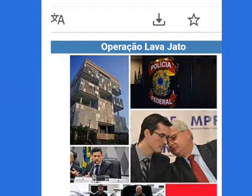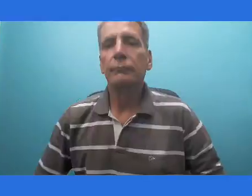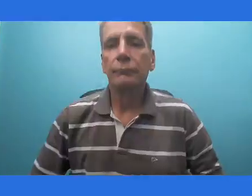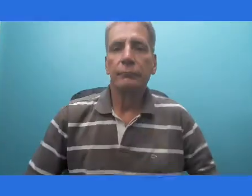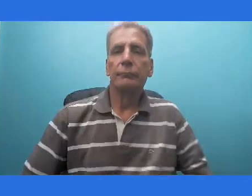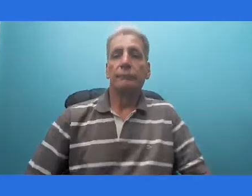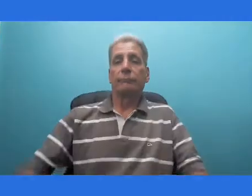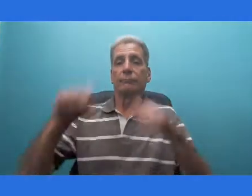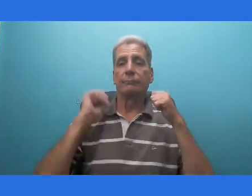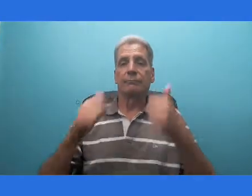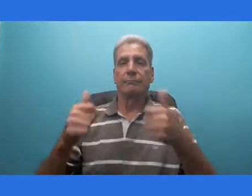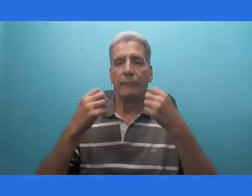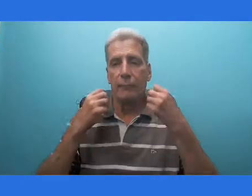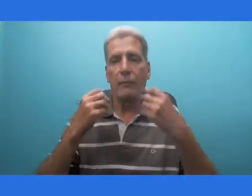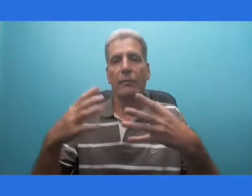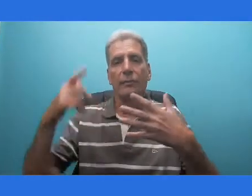One. Two. Three.